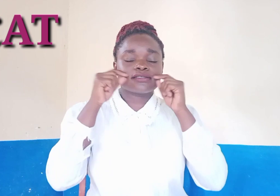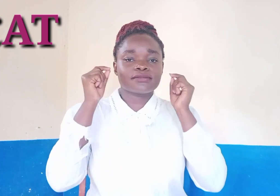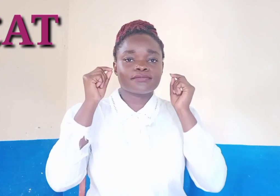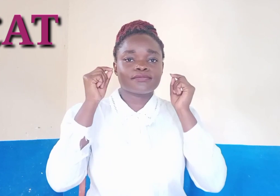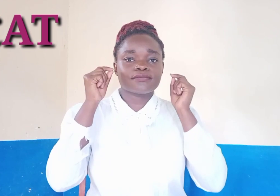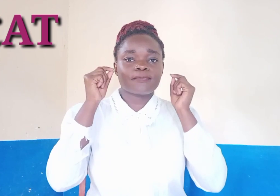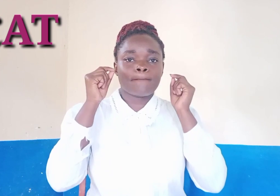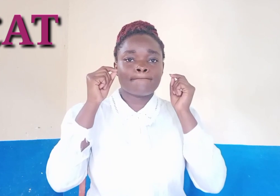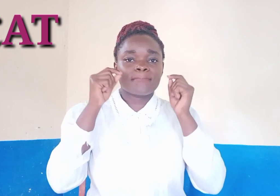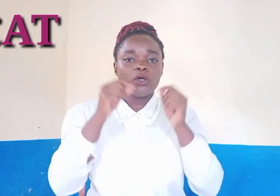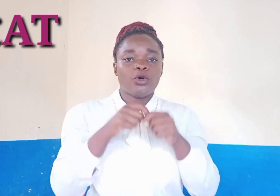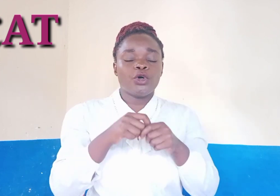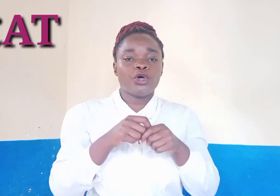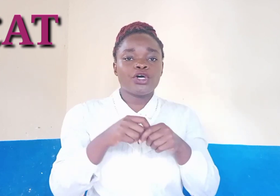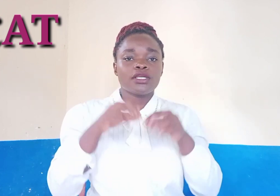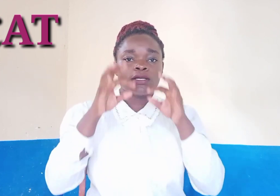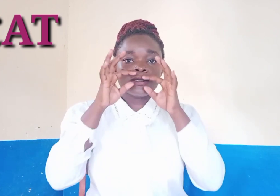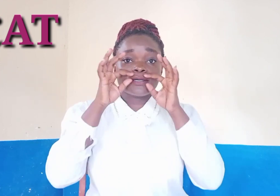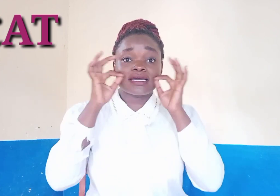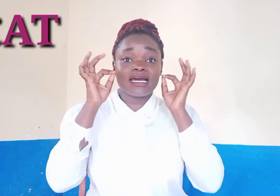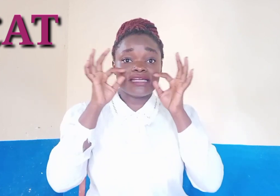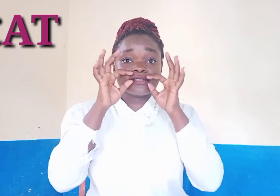Or, cut